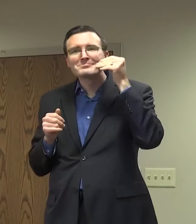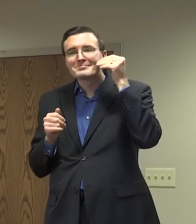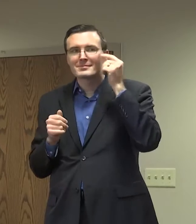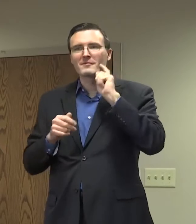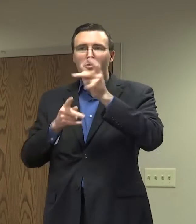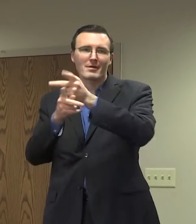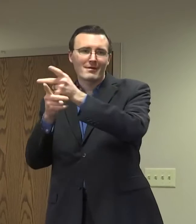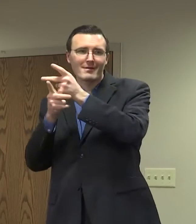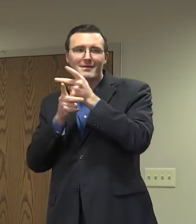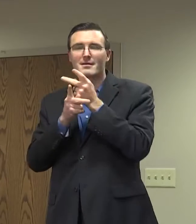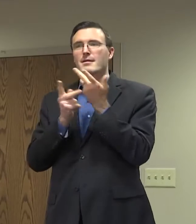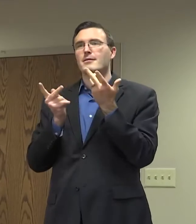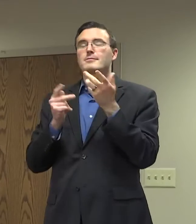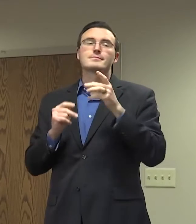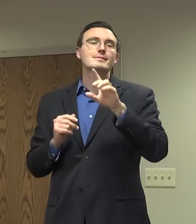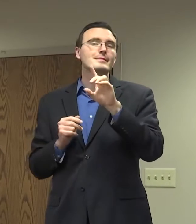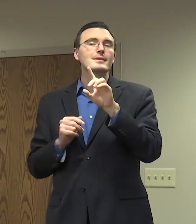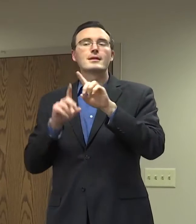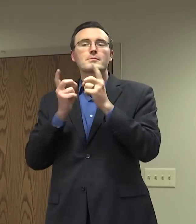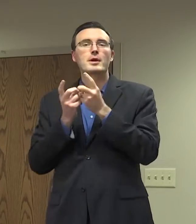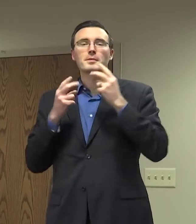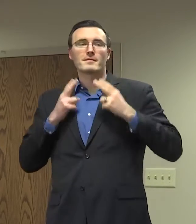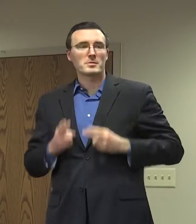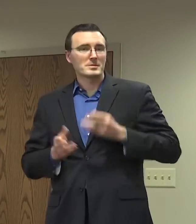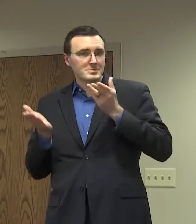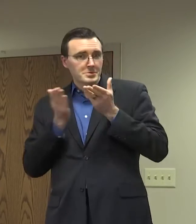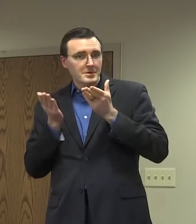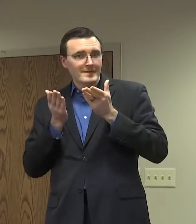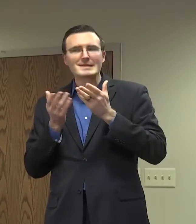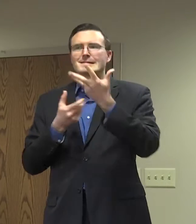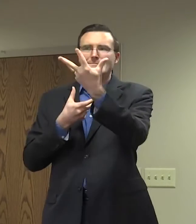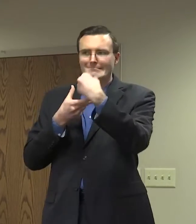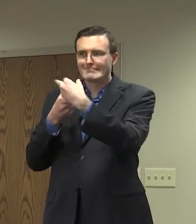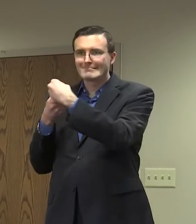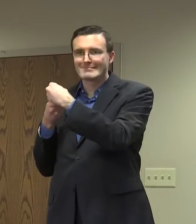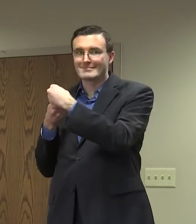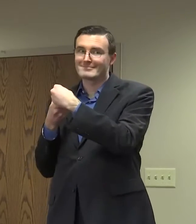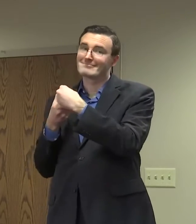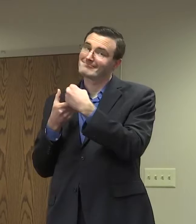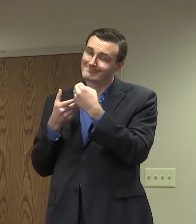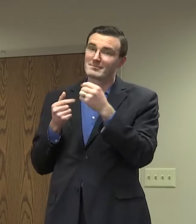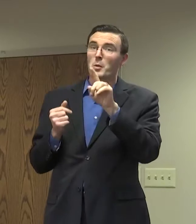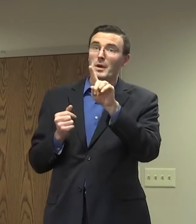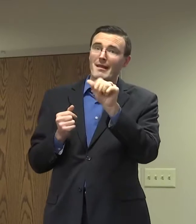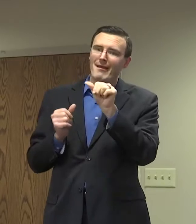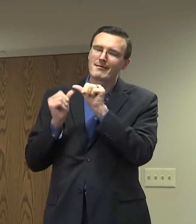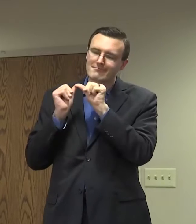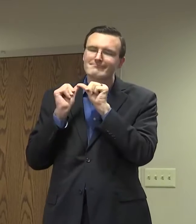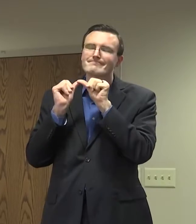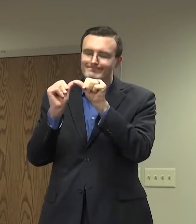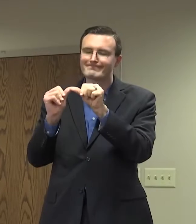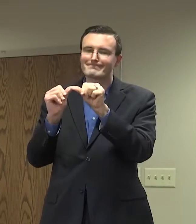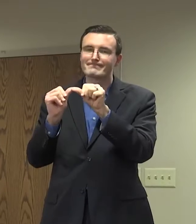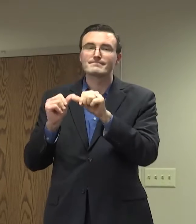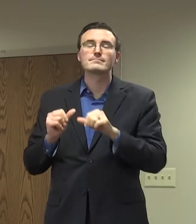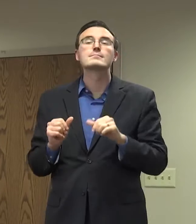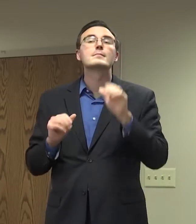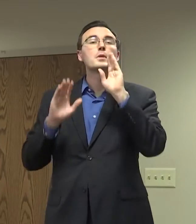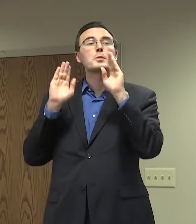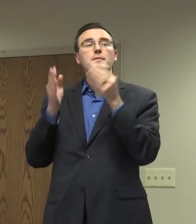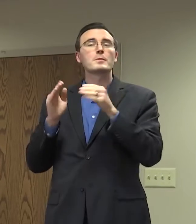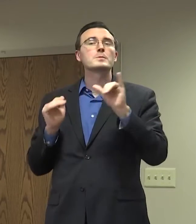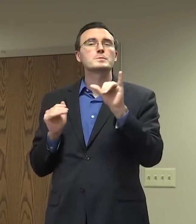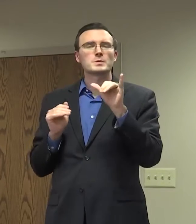Human Services. So we continue to continue with 1A is my point. And we're working to vaccinate residents of what we call